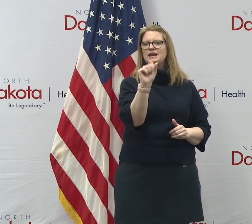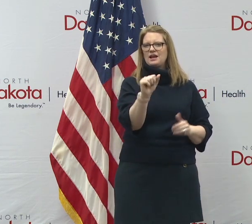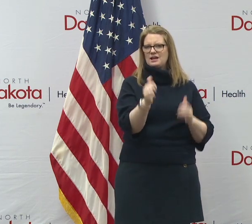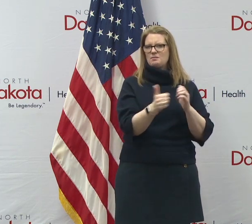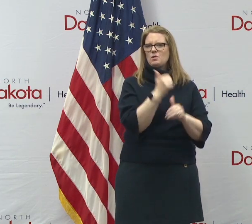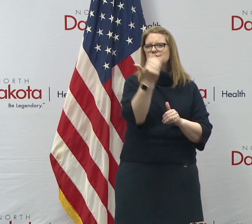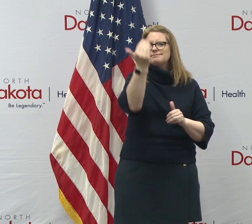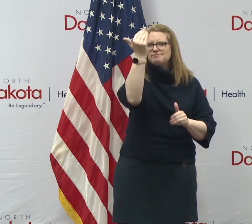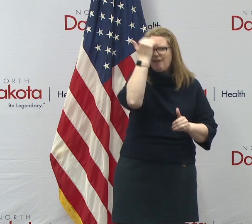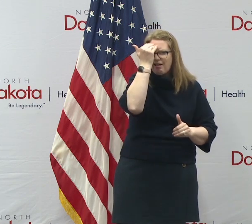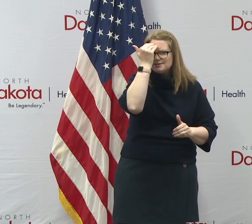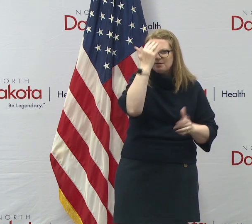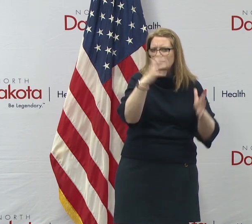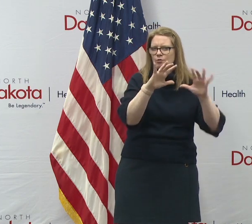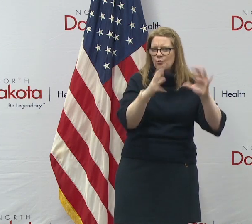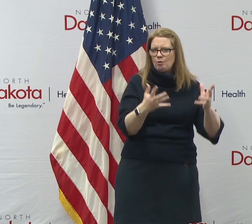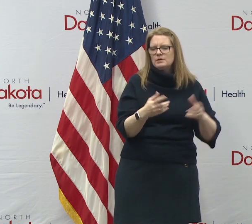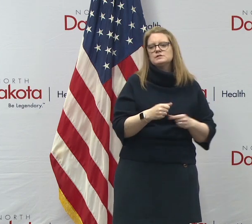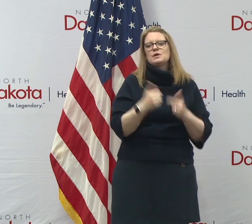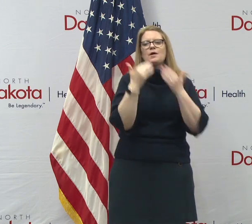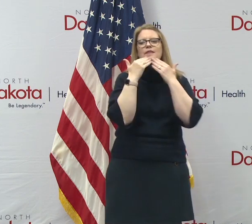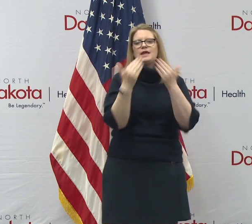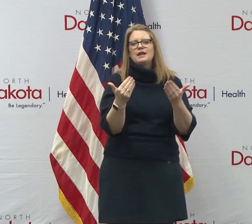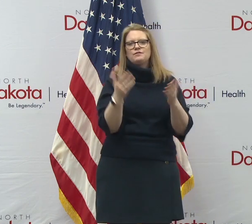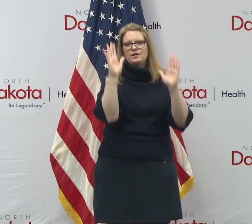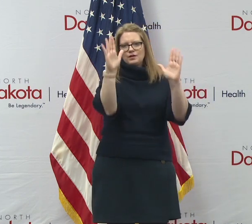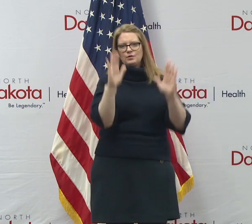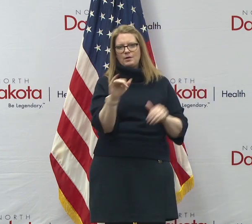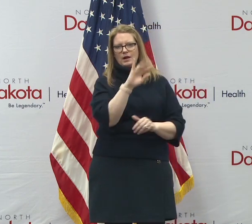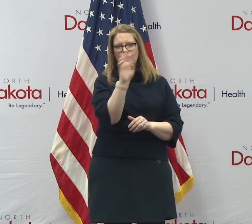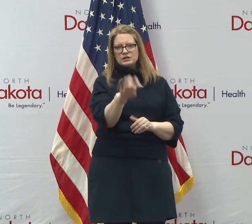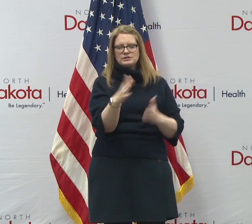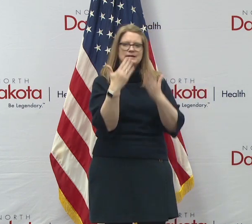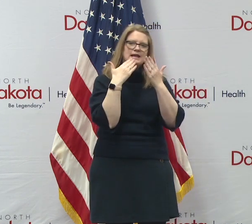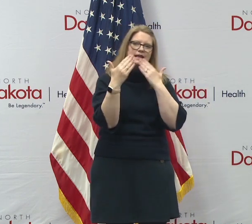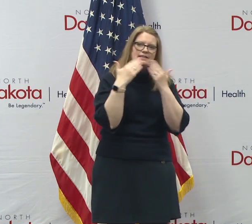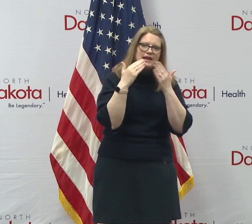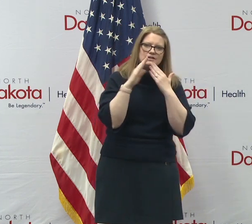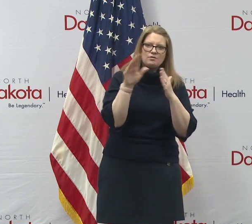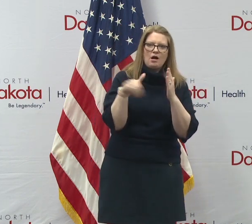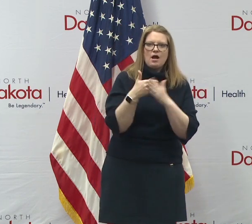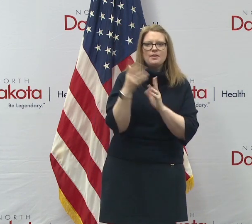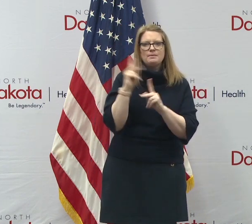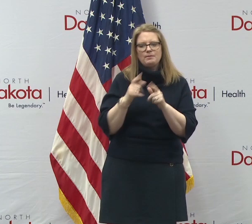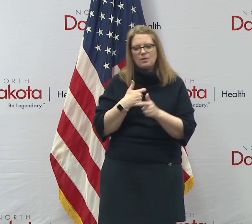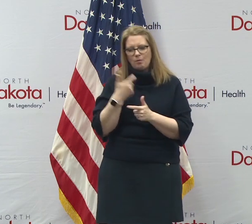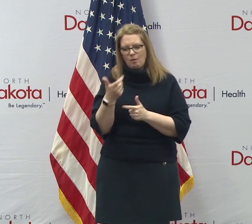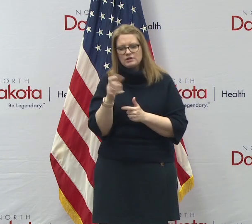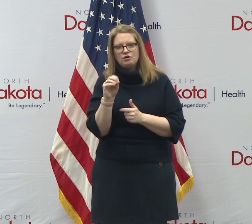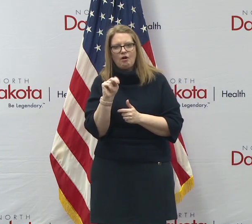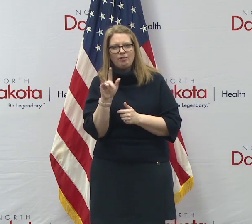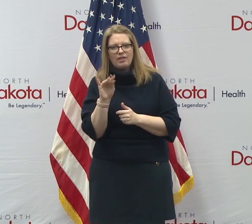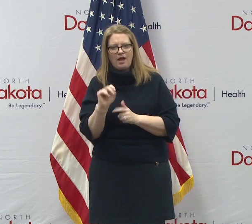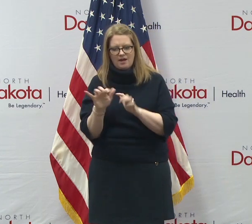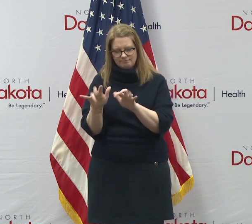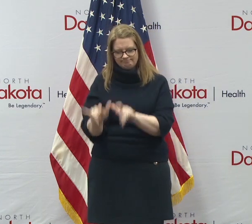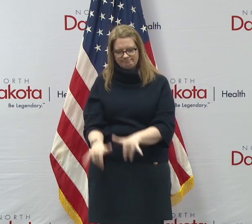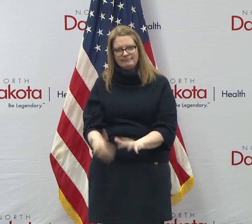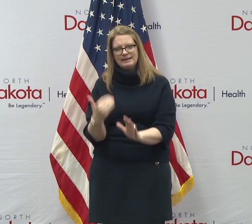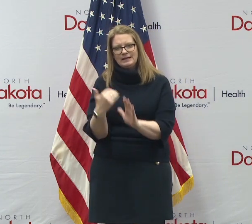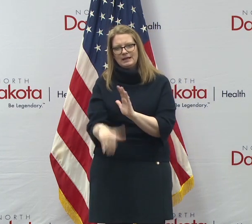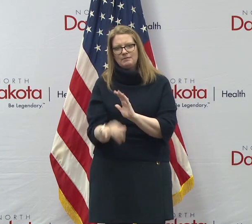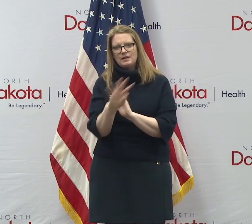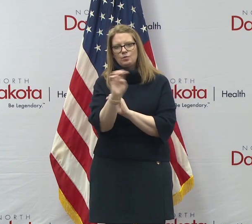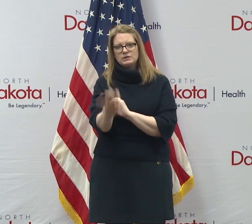So thank you for being part of that. Uh, thanks for your good questions every day. Thanks for all the media that tunes in online and all their questions and we will, uh,